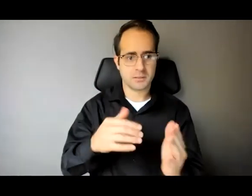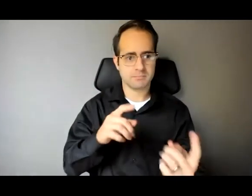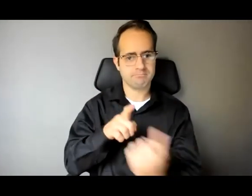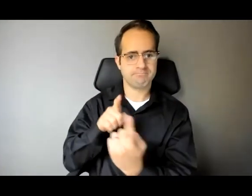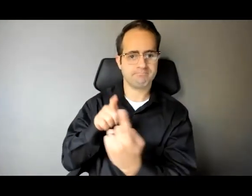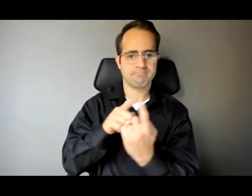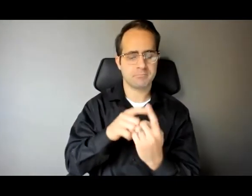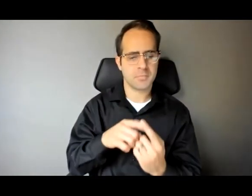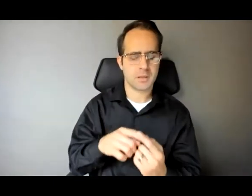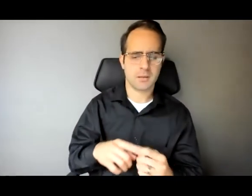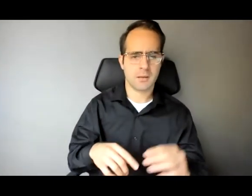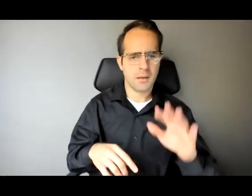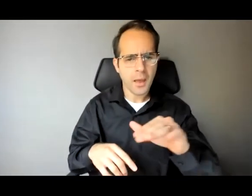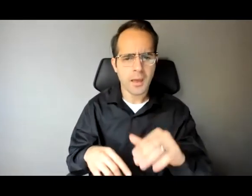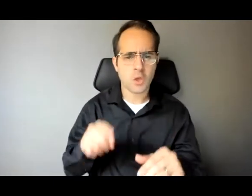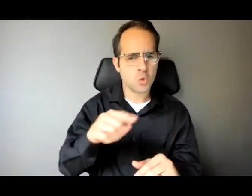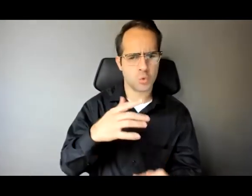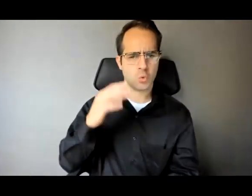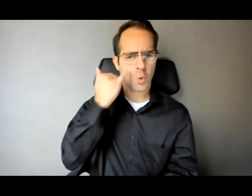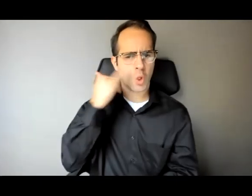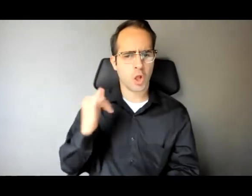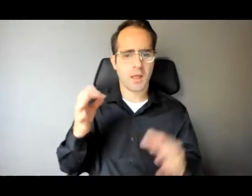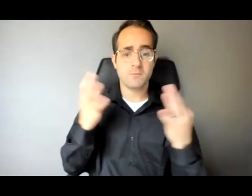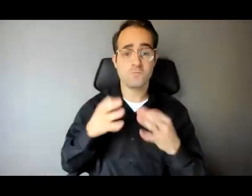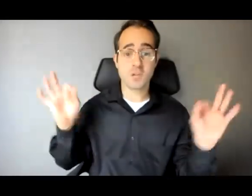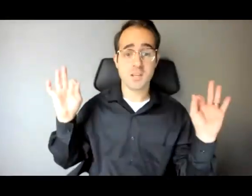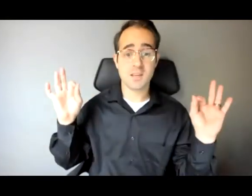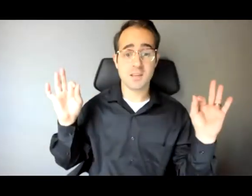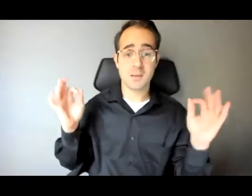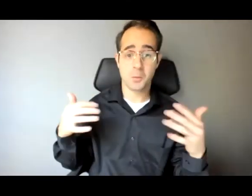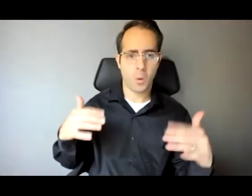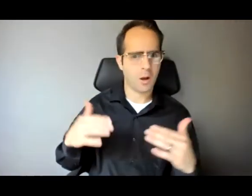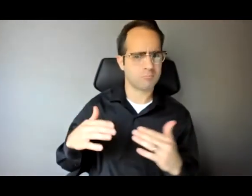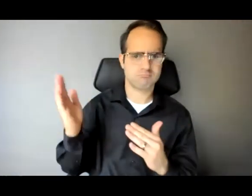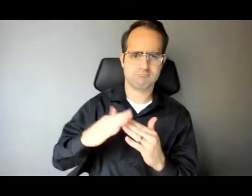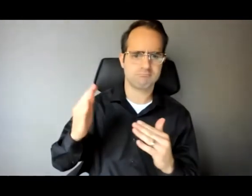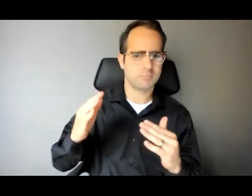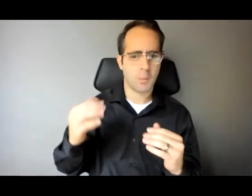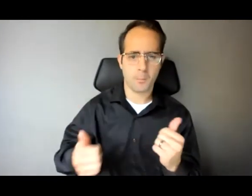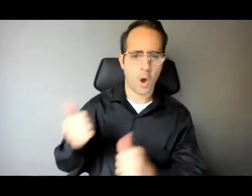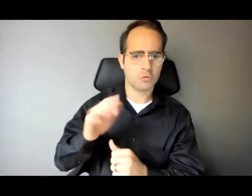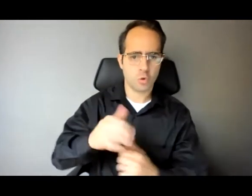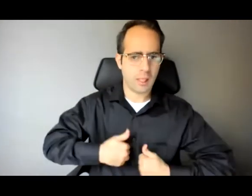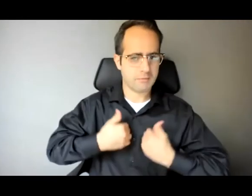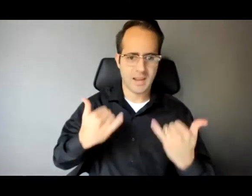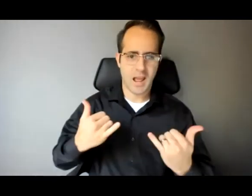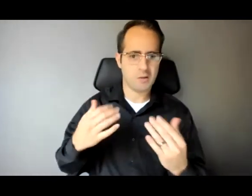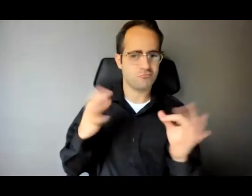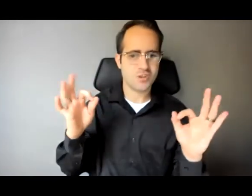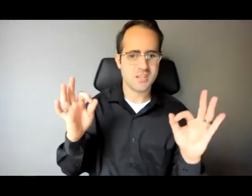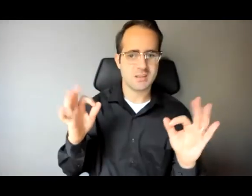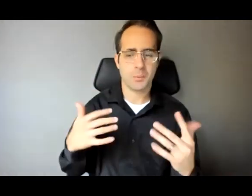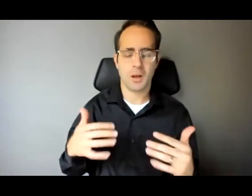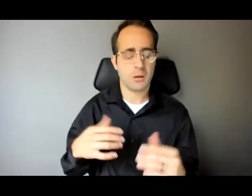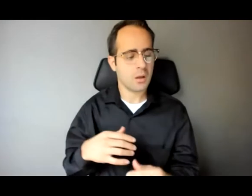life right now and it's actually because I've created the world I want to live in even in the middle of the madness of the world like I live in a world that's very